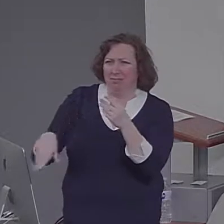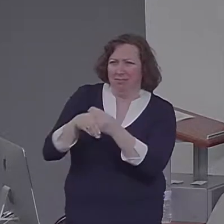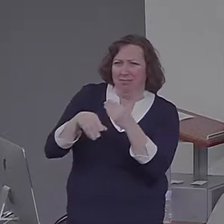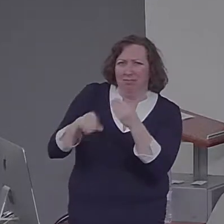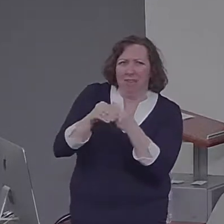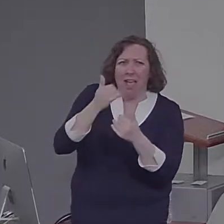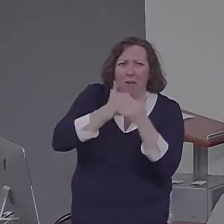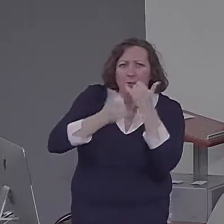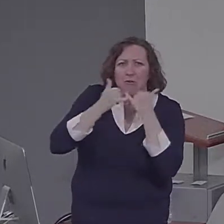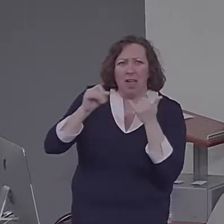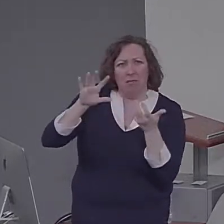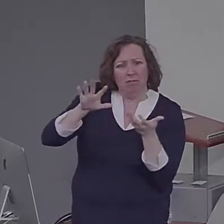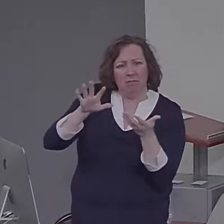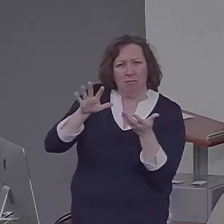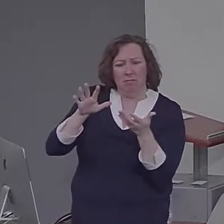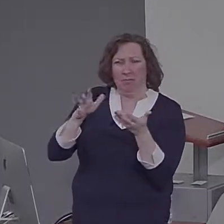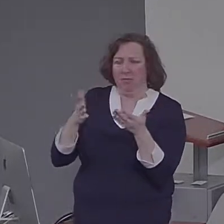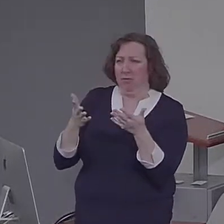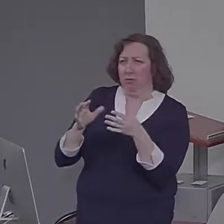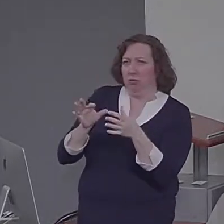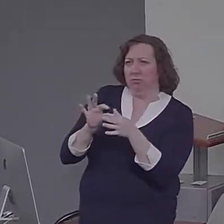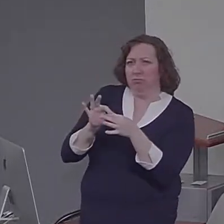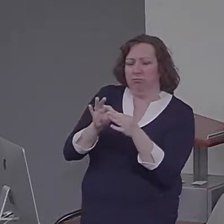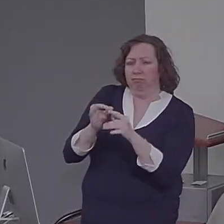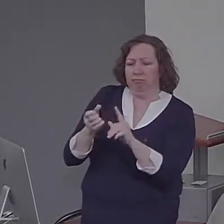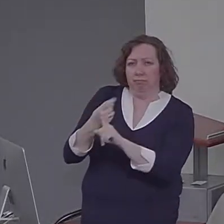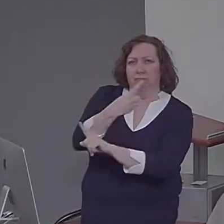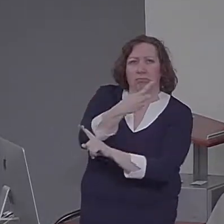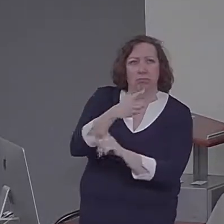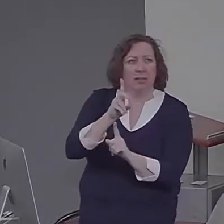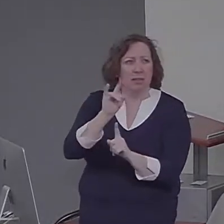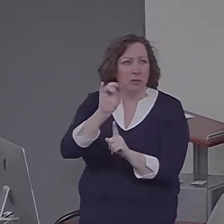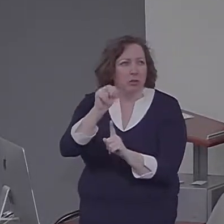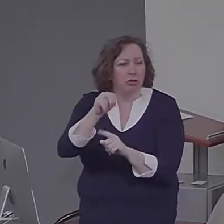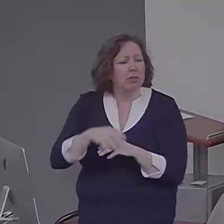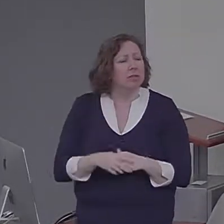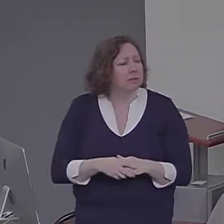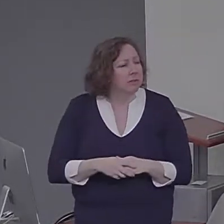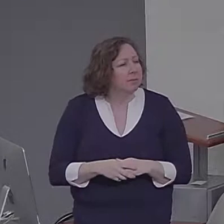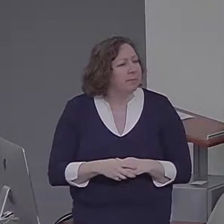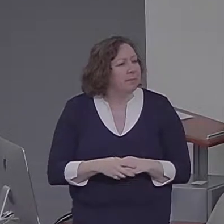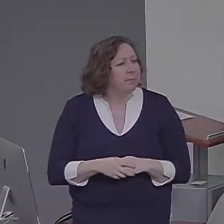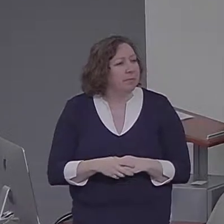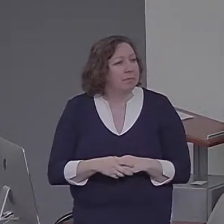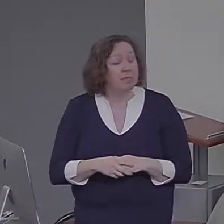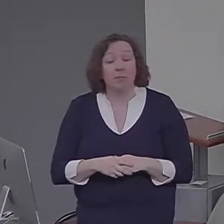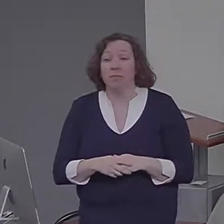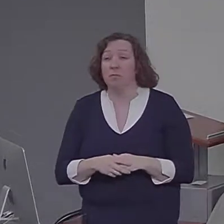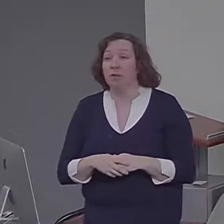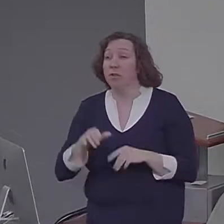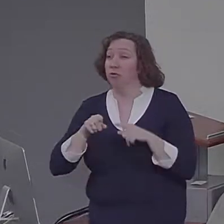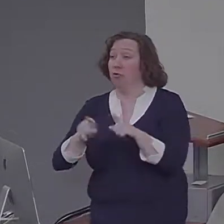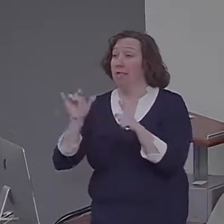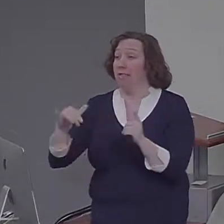basis of those observations, Bartlett concluded his book or reached